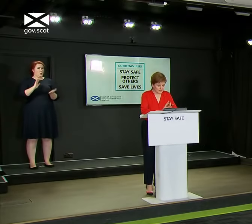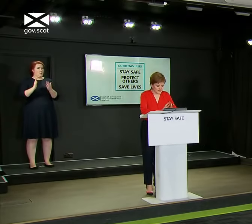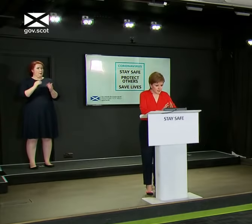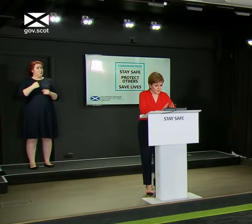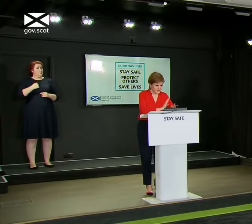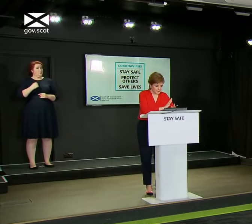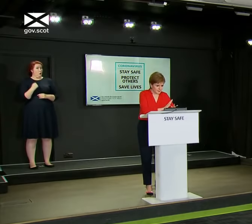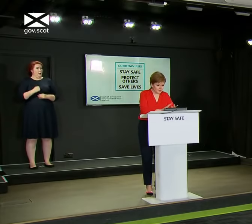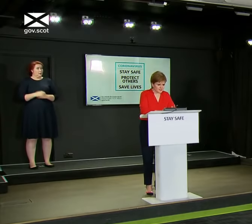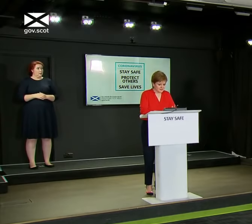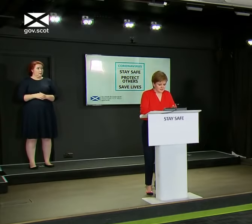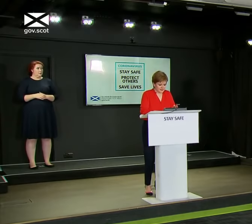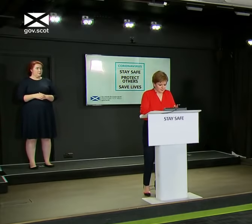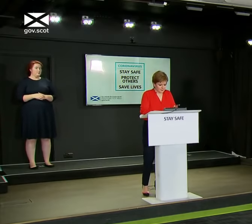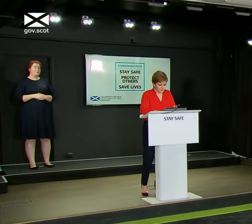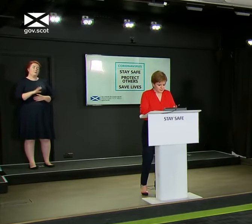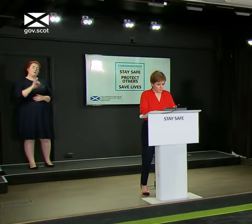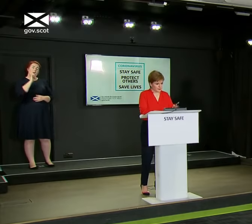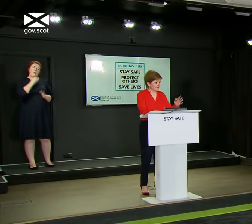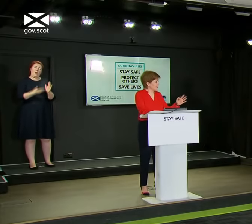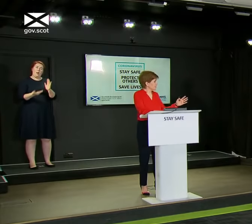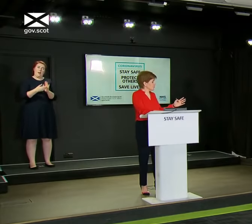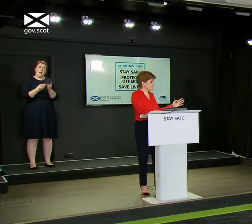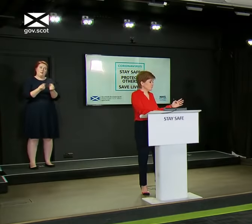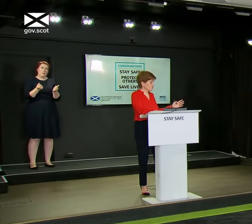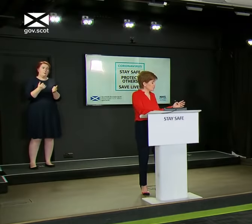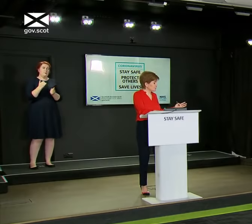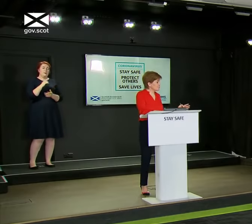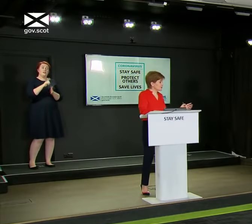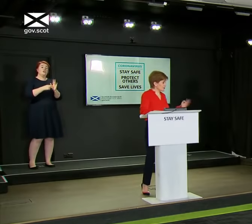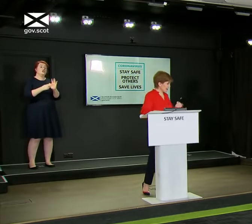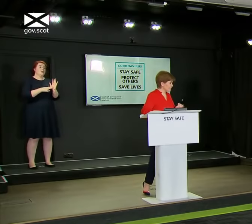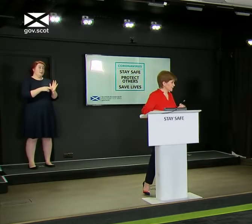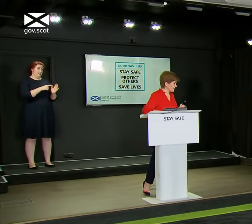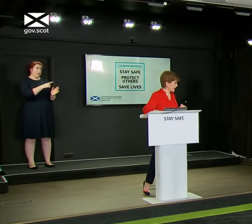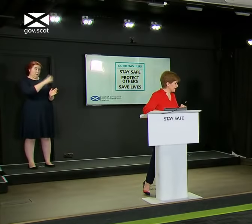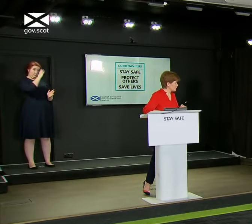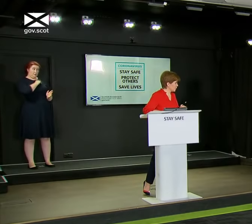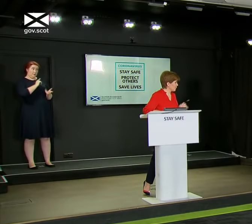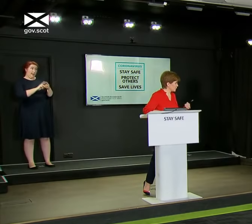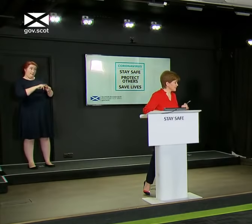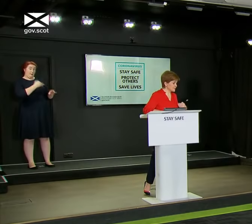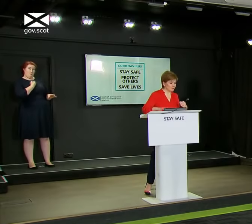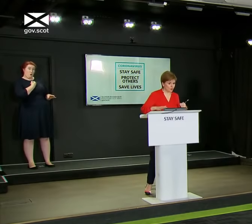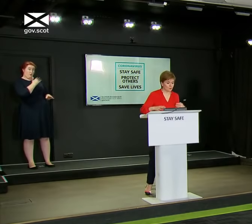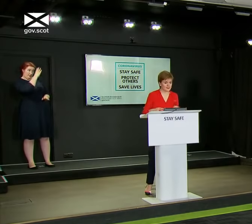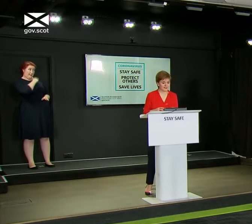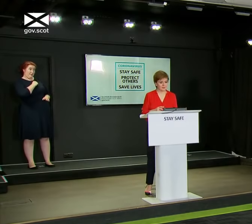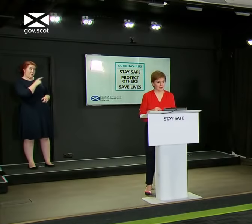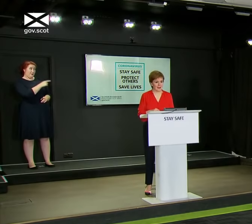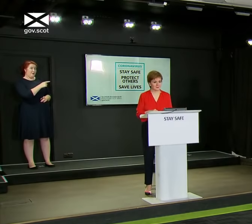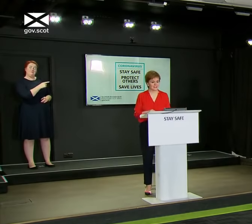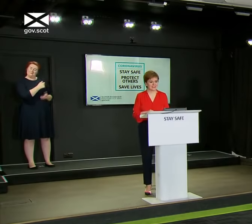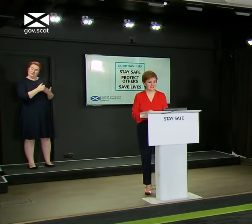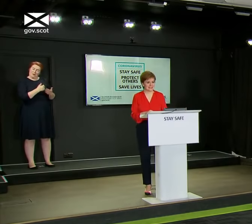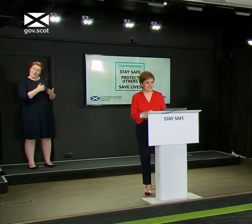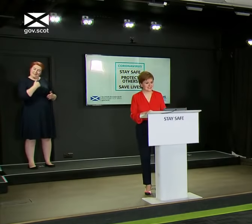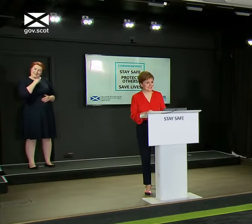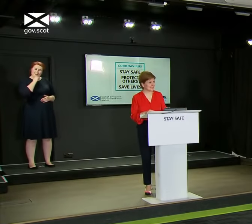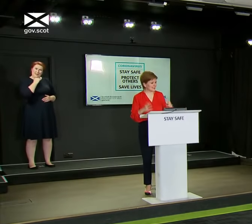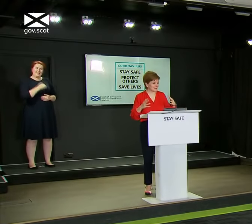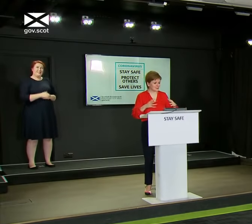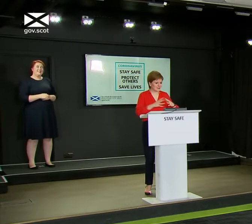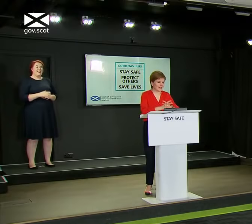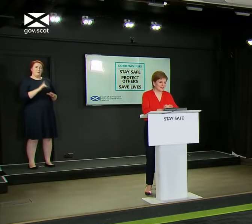Well, I say a couple of things about that, but Jason may want to say more and should feel free to correct me if I get any of what I'm about to say wrong, because I'm steering